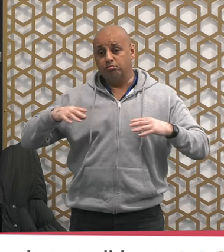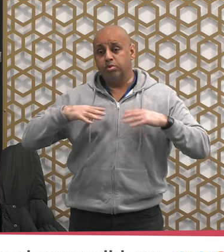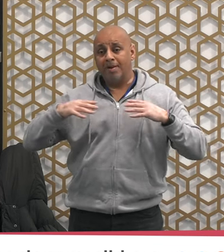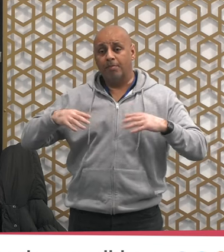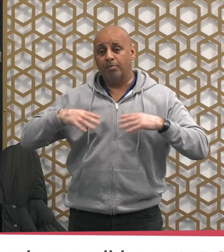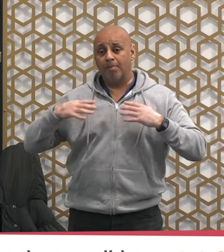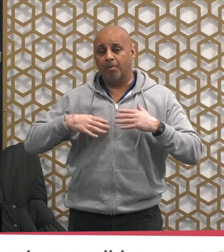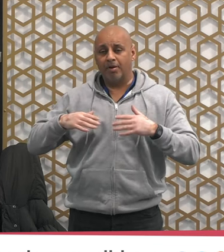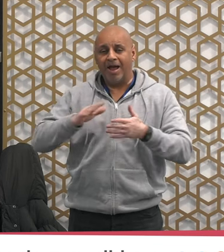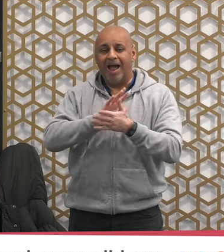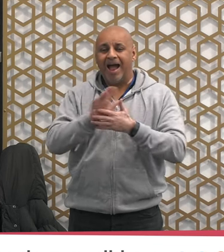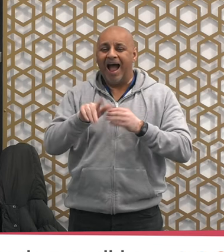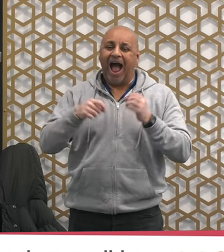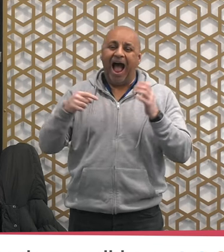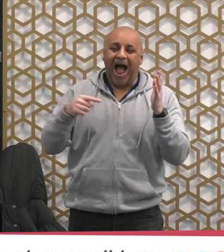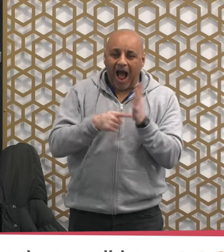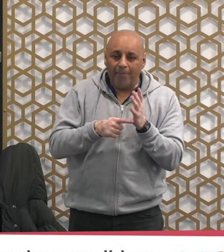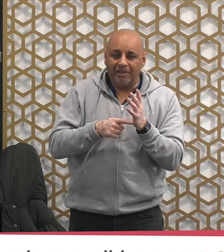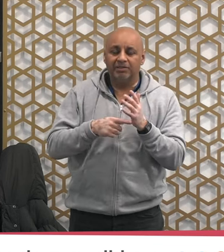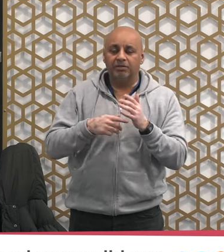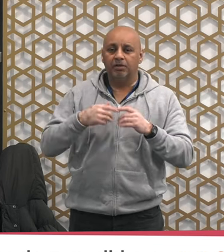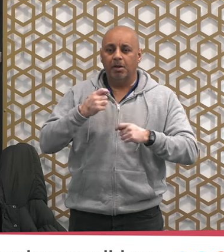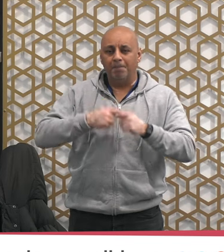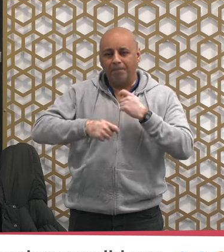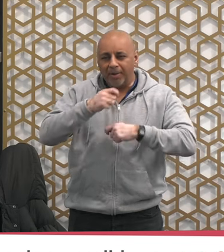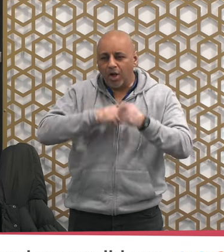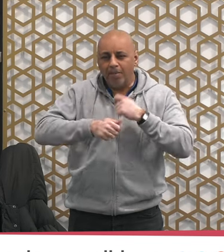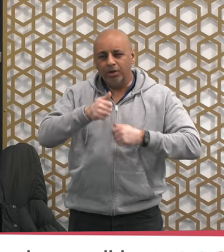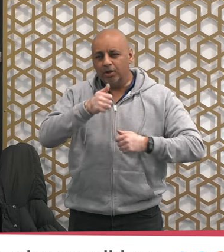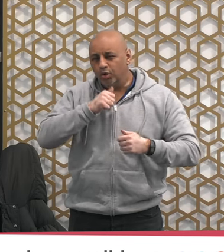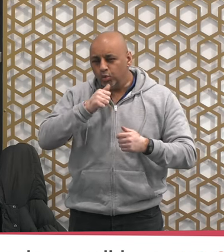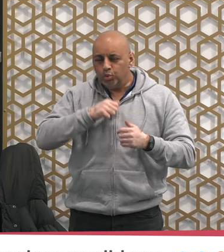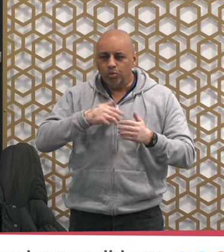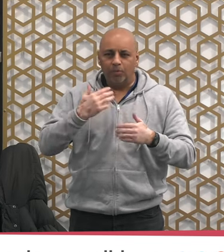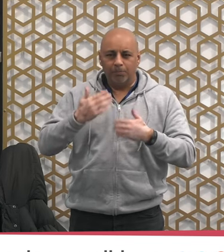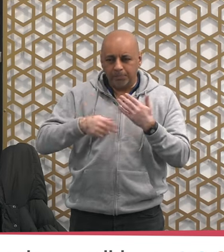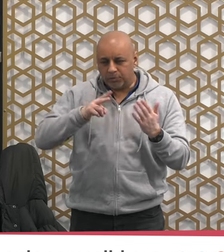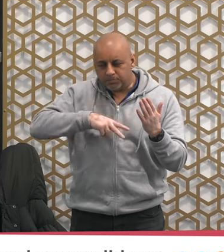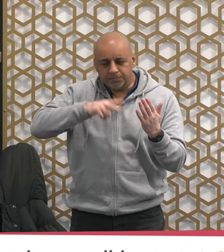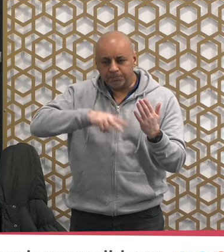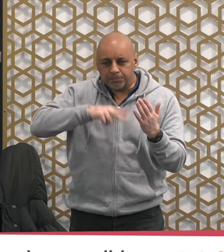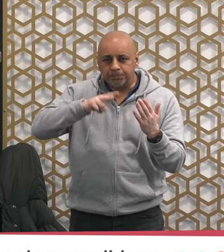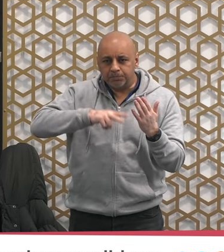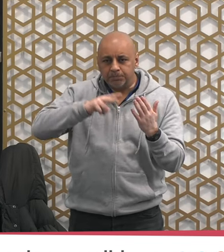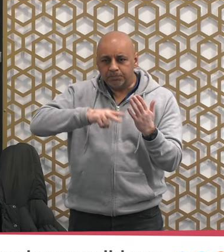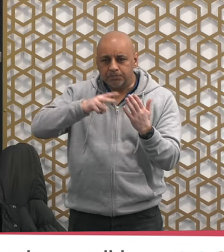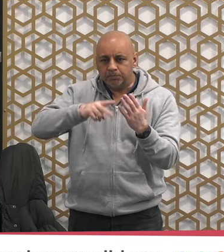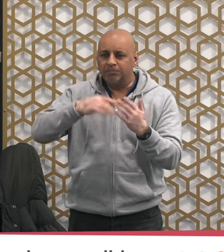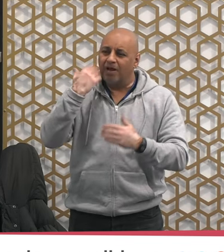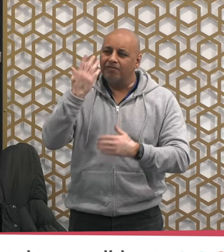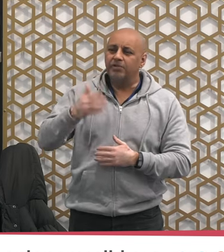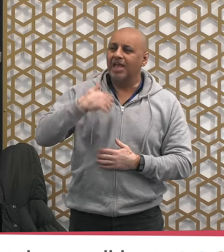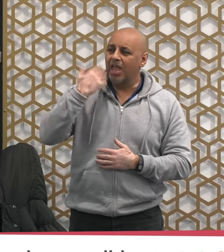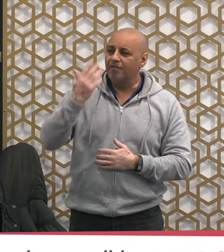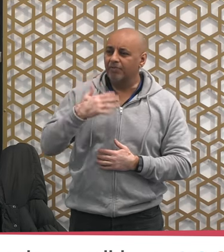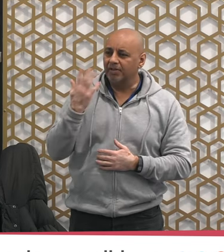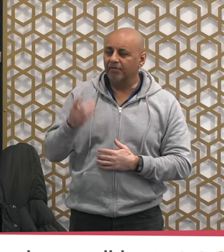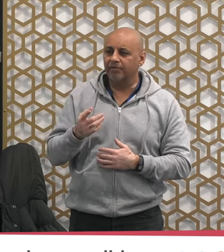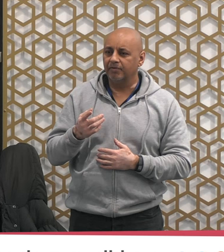can expand on date and then you can increase your portion of on a daily basis do not delay it